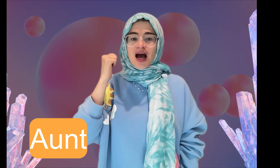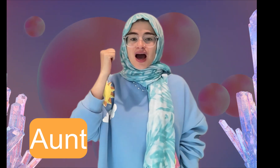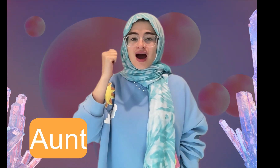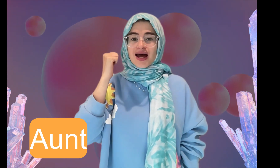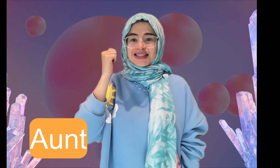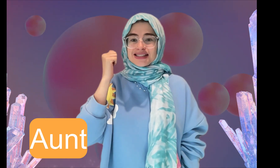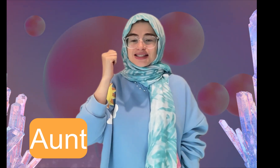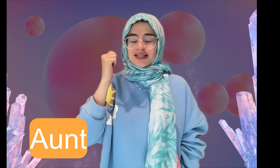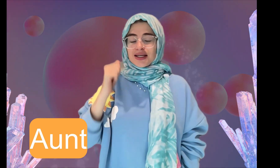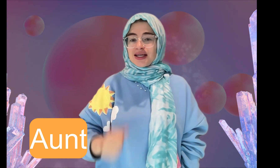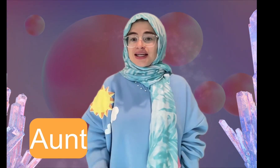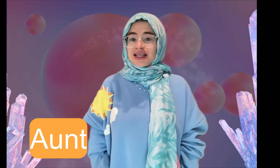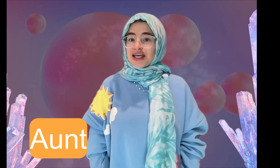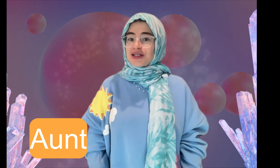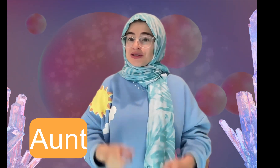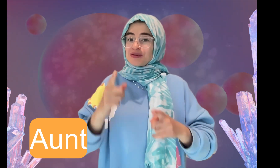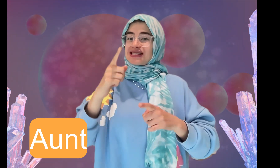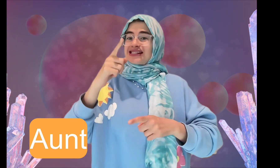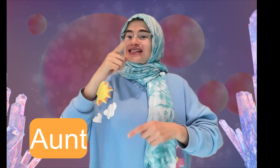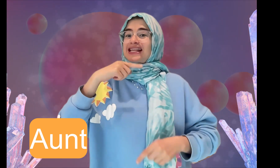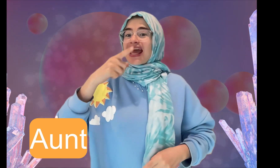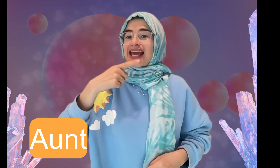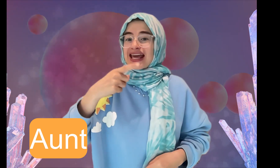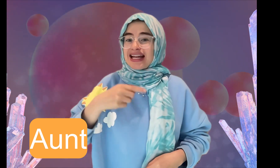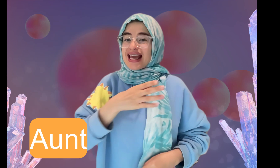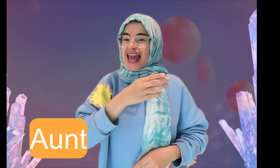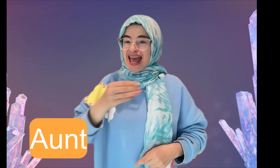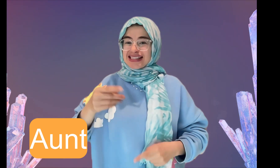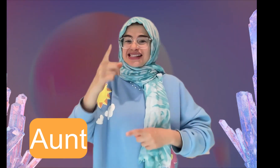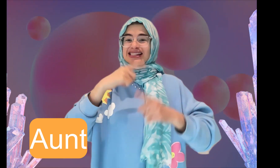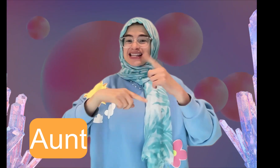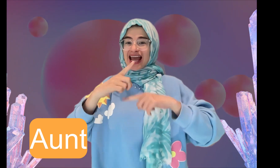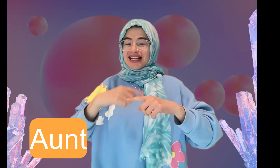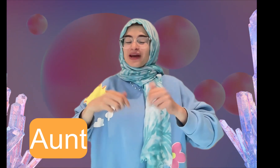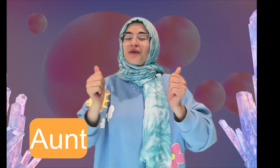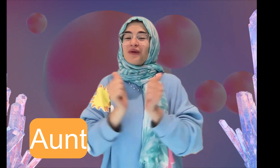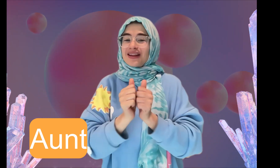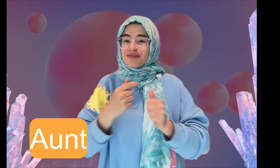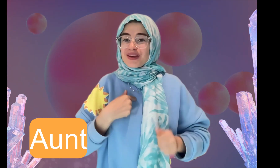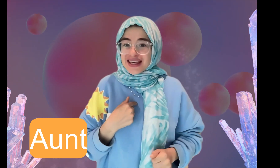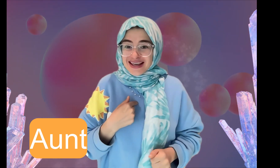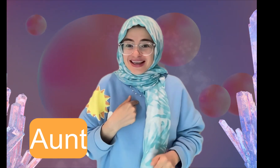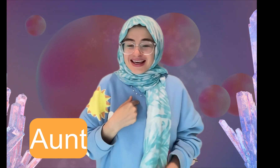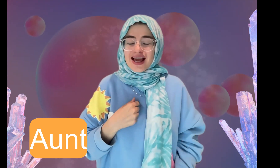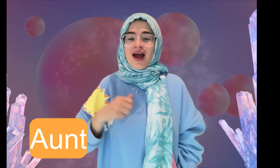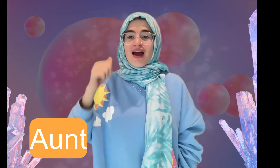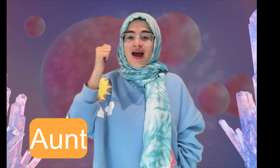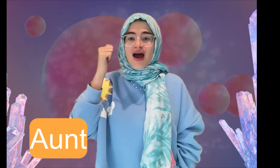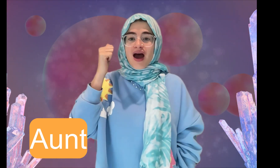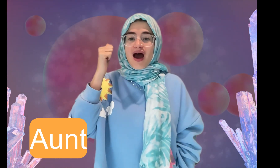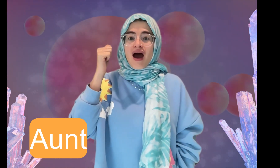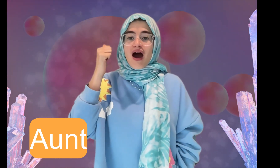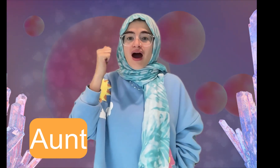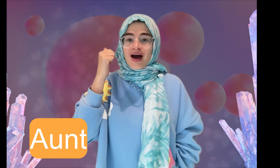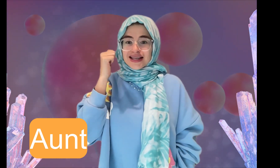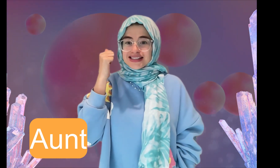aunt. Can you say it and sign it with me? Aunt,